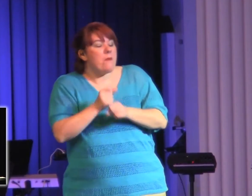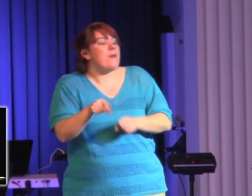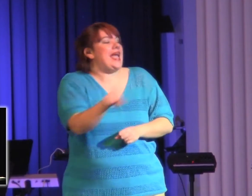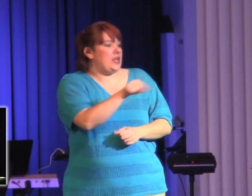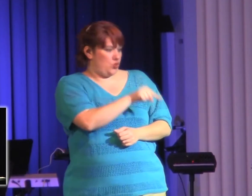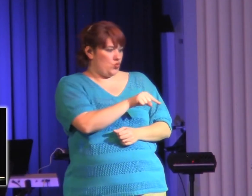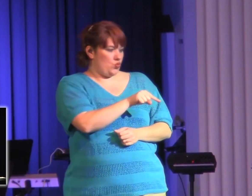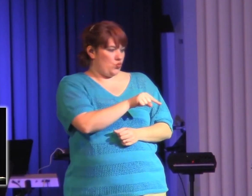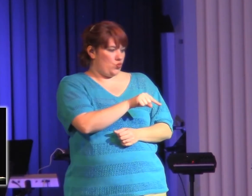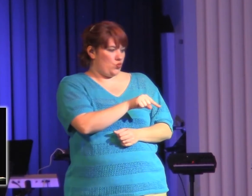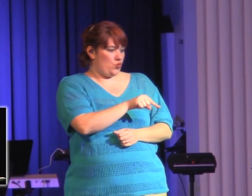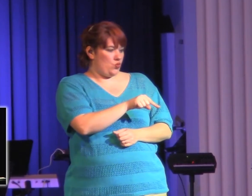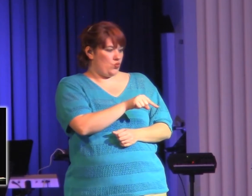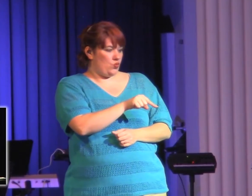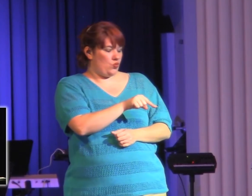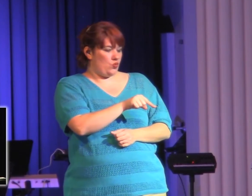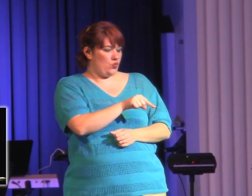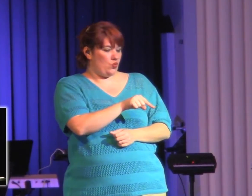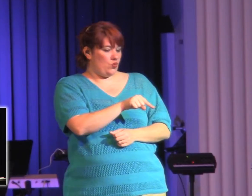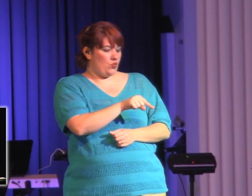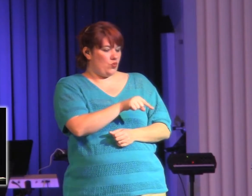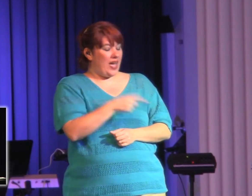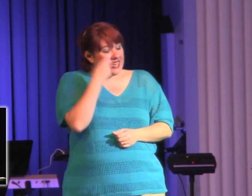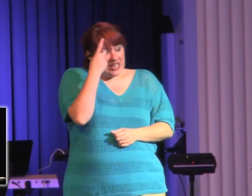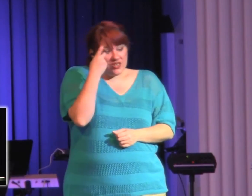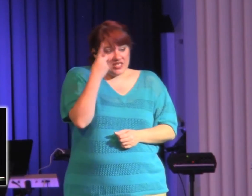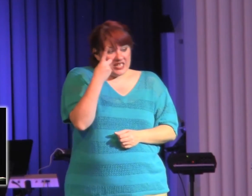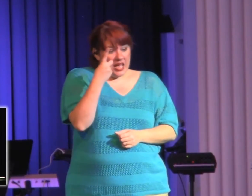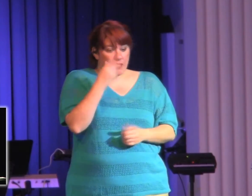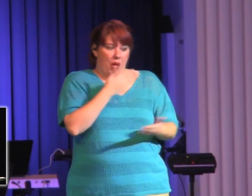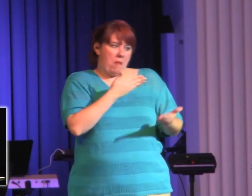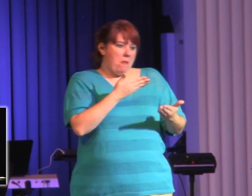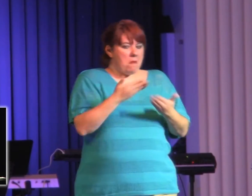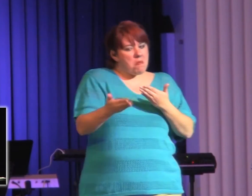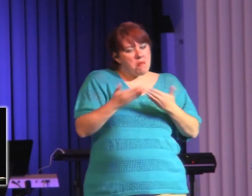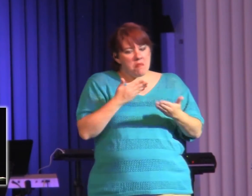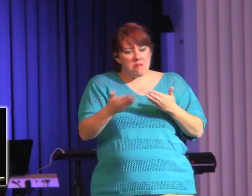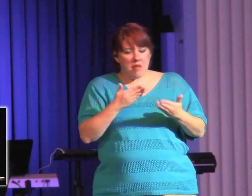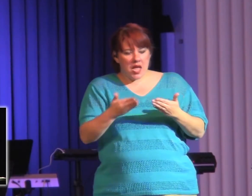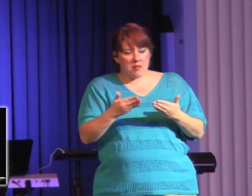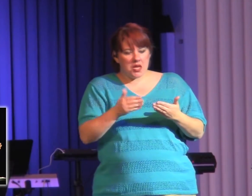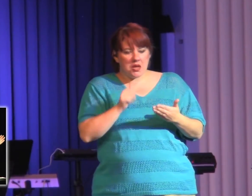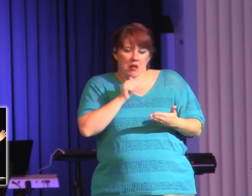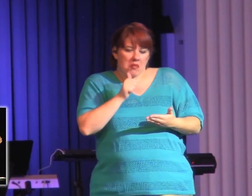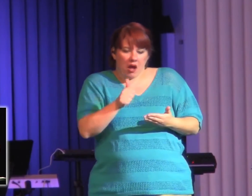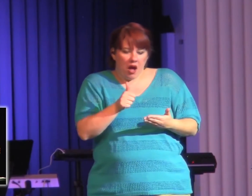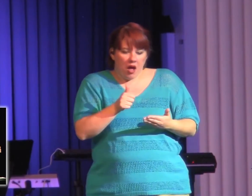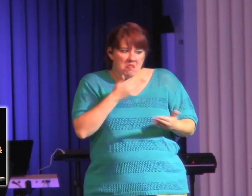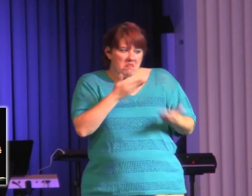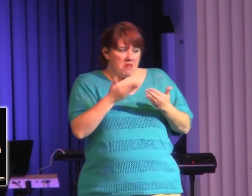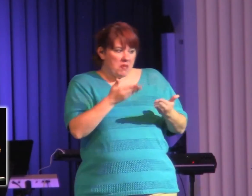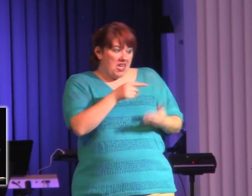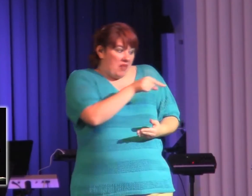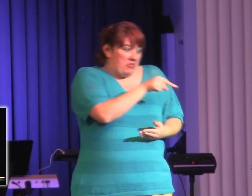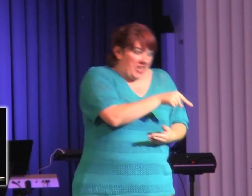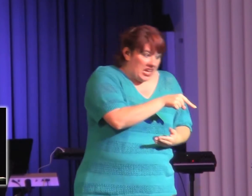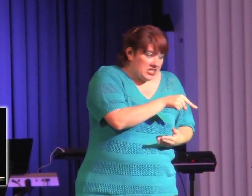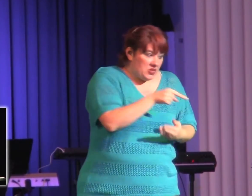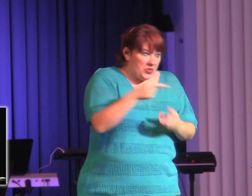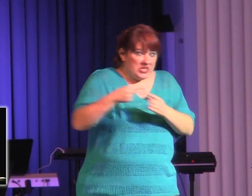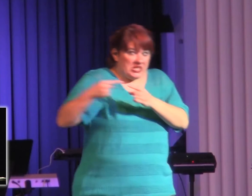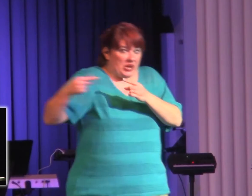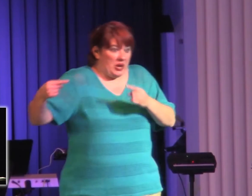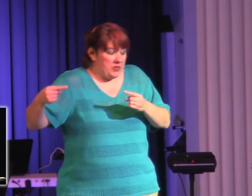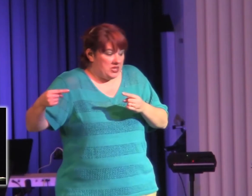and they allow a thought to be planted. They start thinking about it, and then they've got people around them encouraging them,